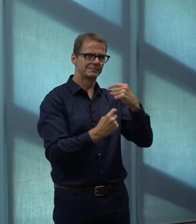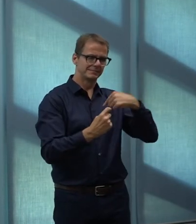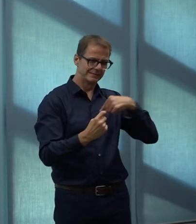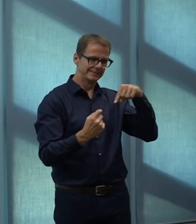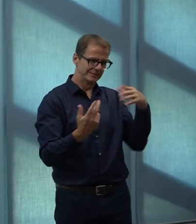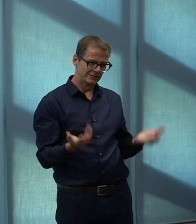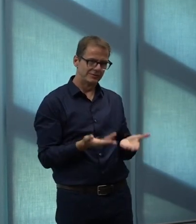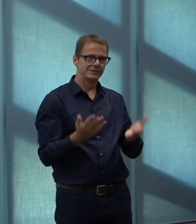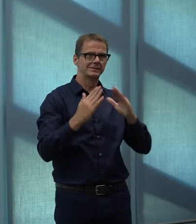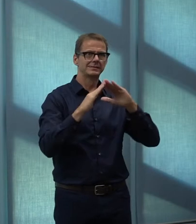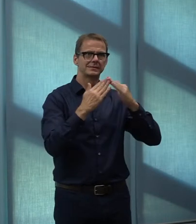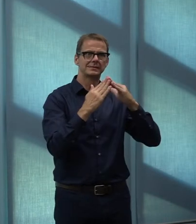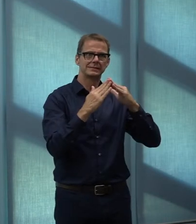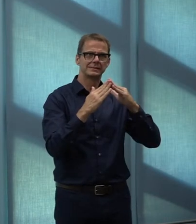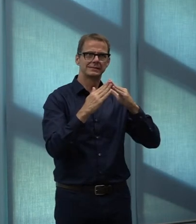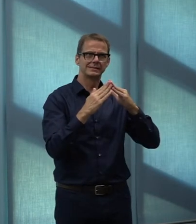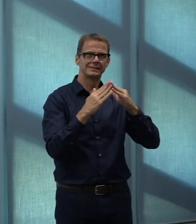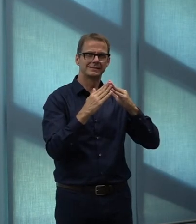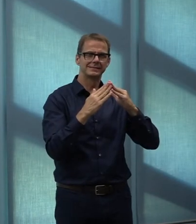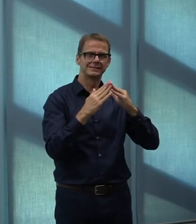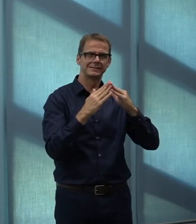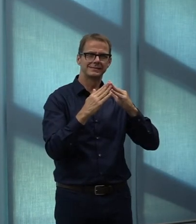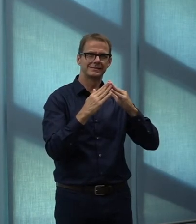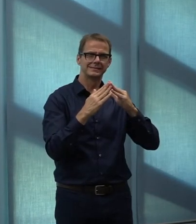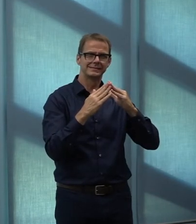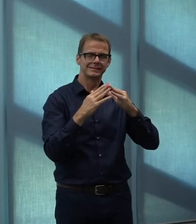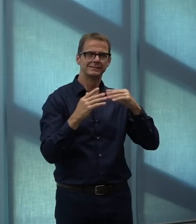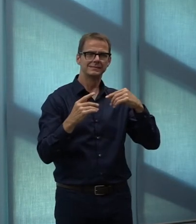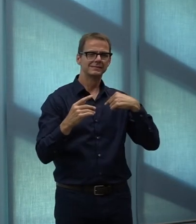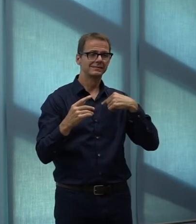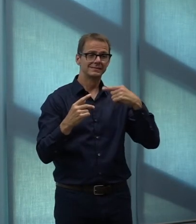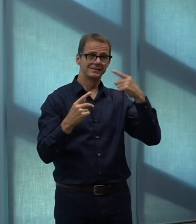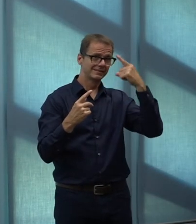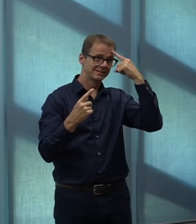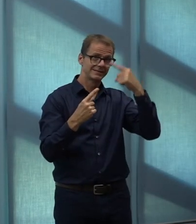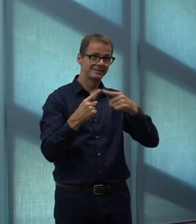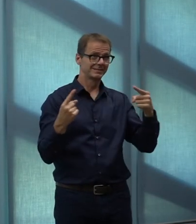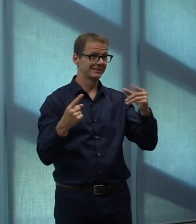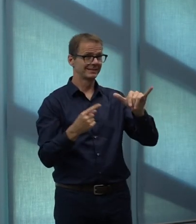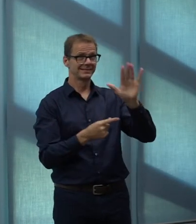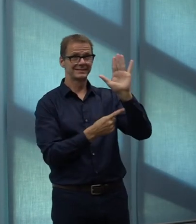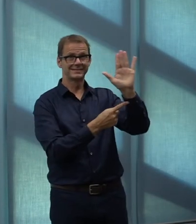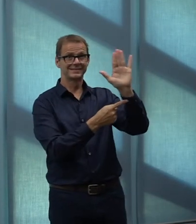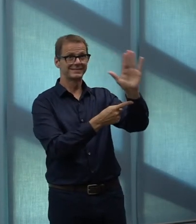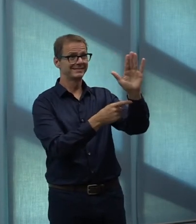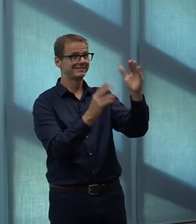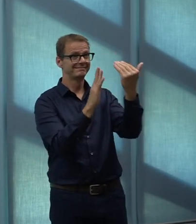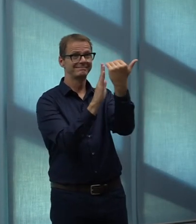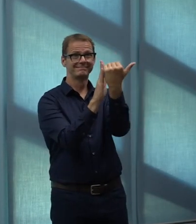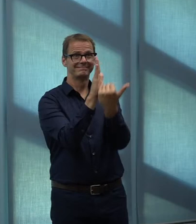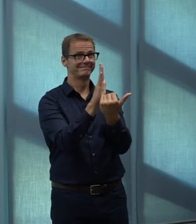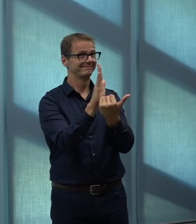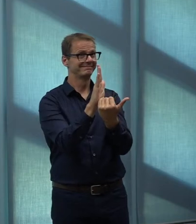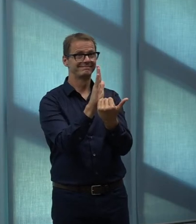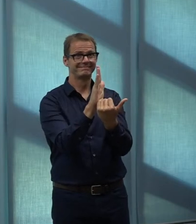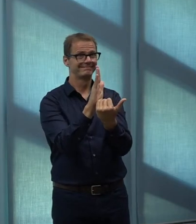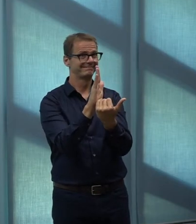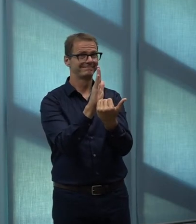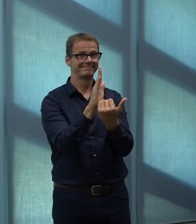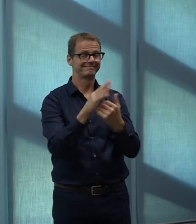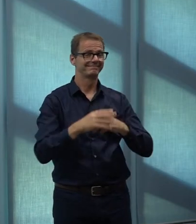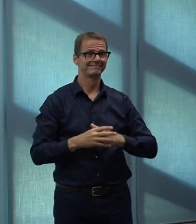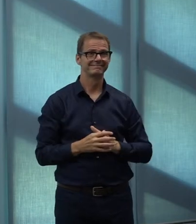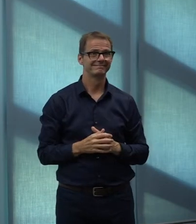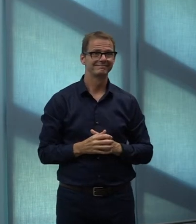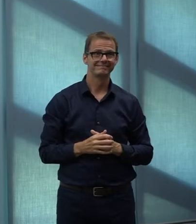view. So we'll wait to see what the exact wording of the legislation is around the third-party advertising. Our council continues to